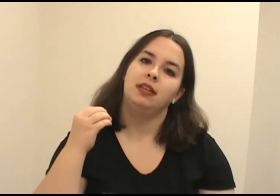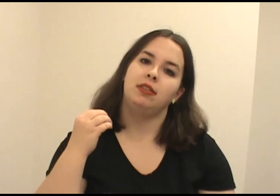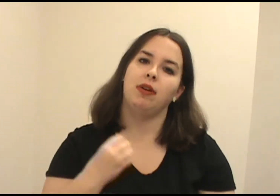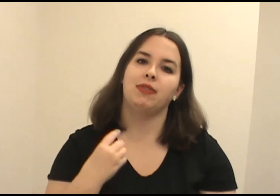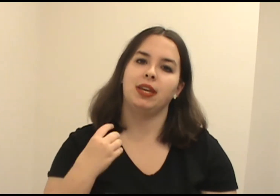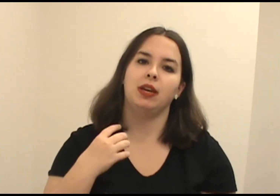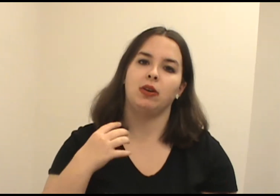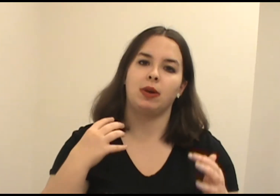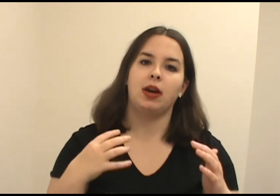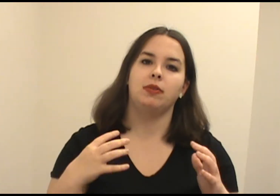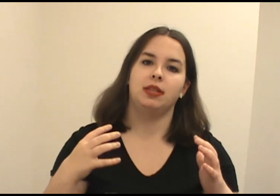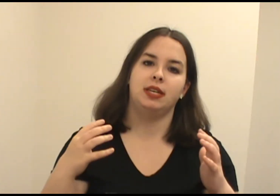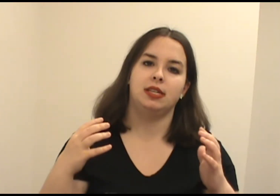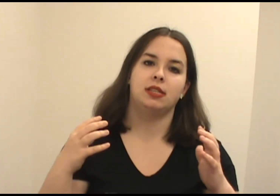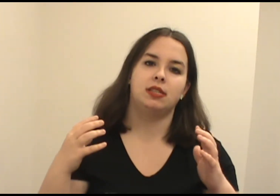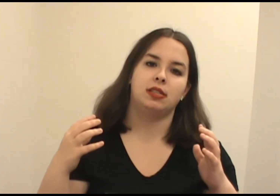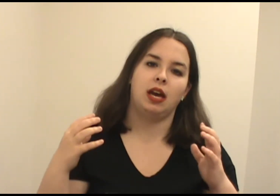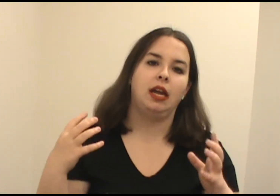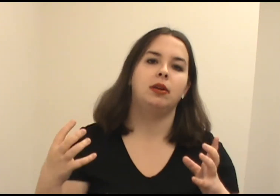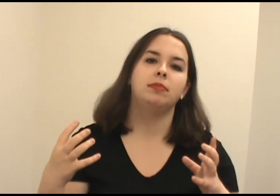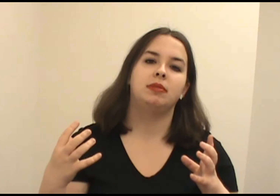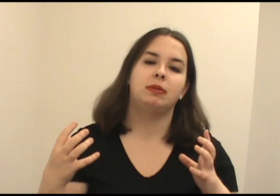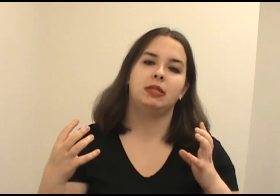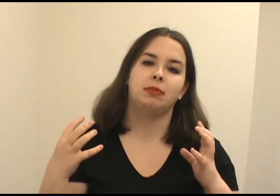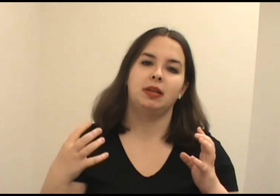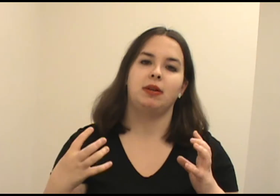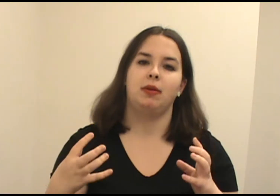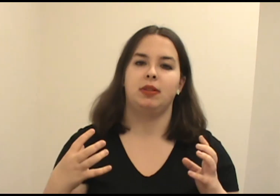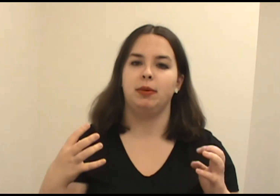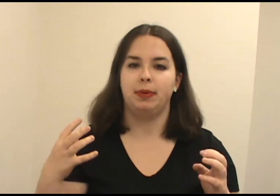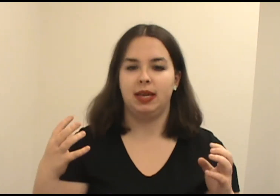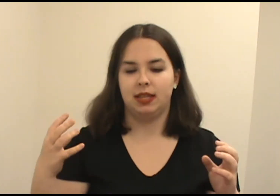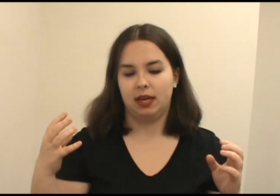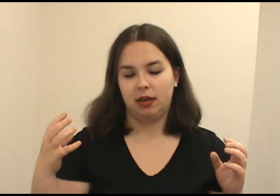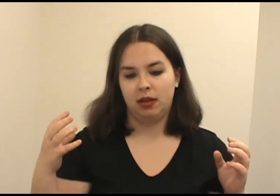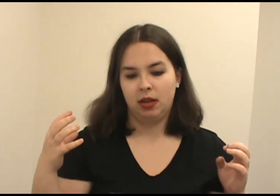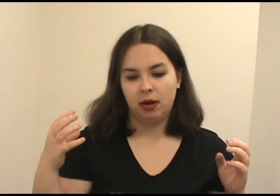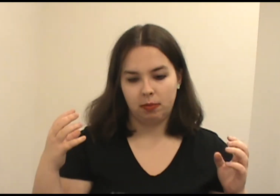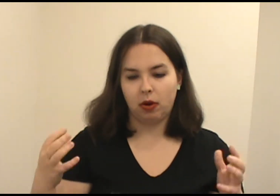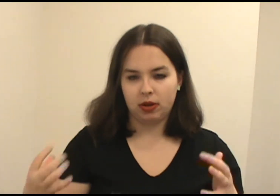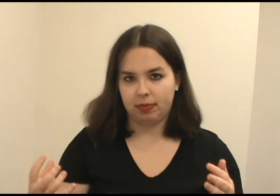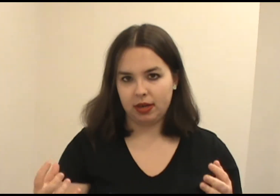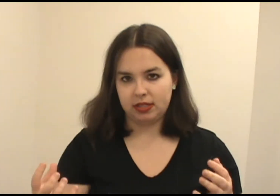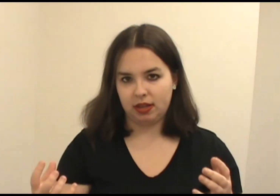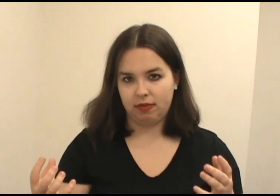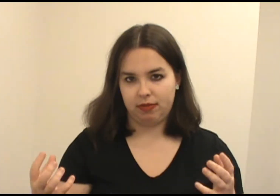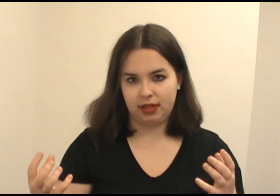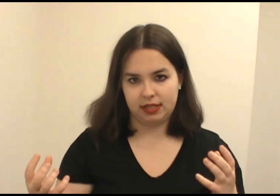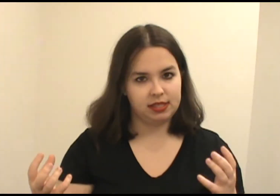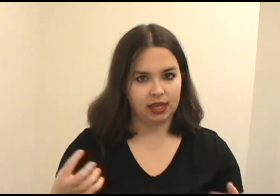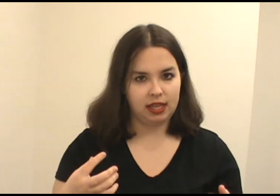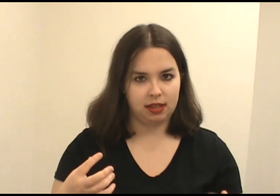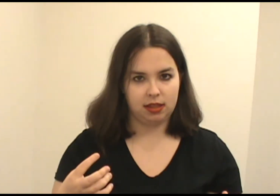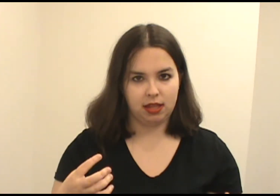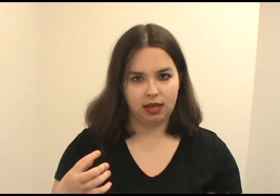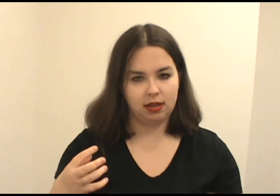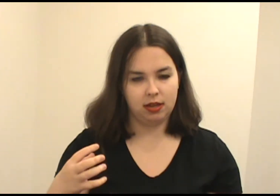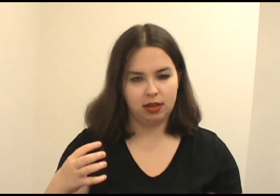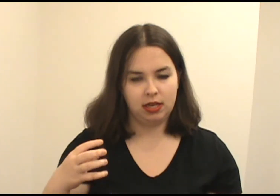So everything around these items was really great, with it being the broken parts of this scythe that could